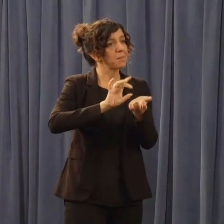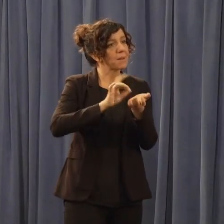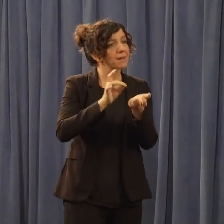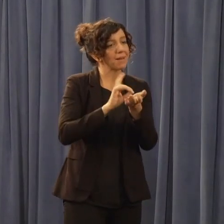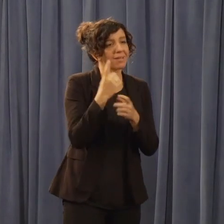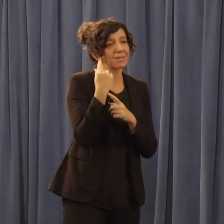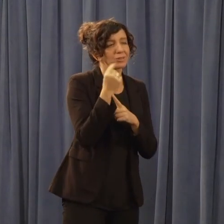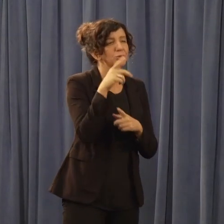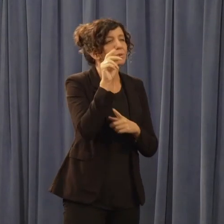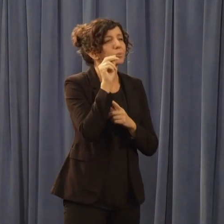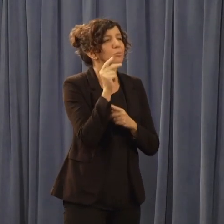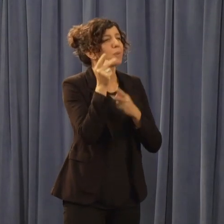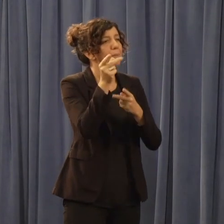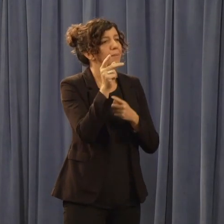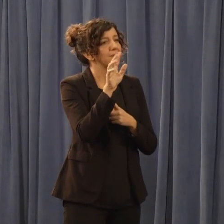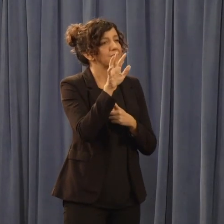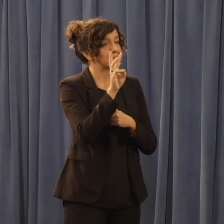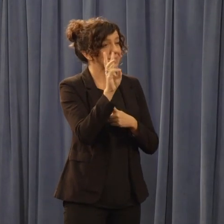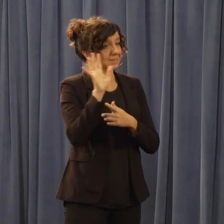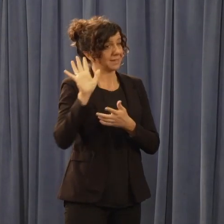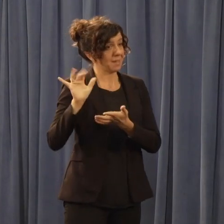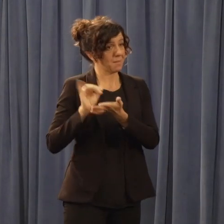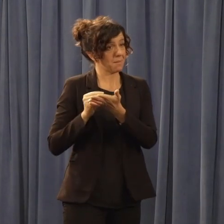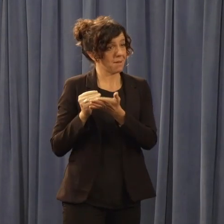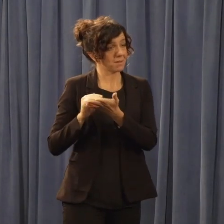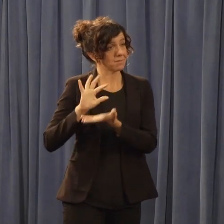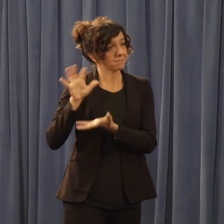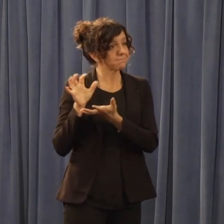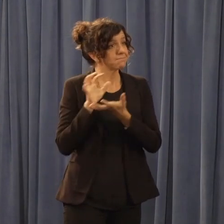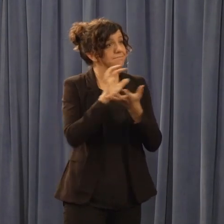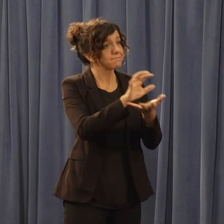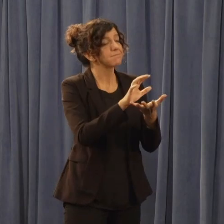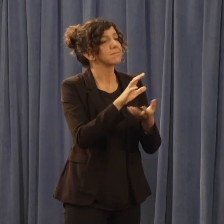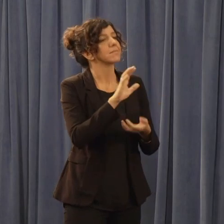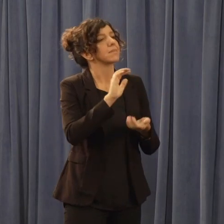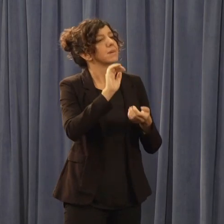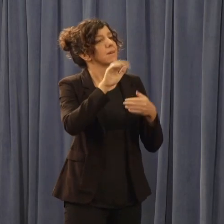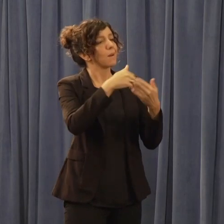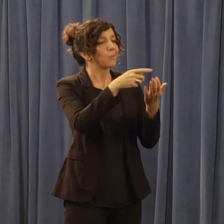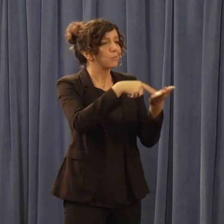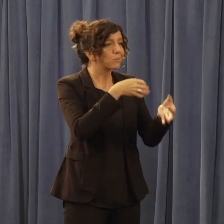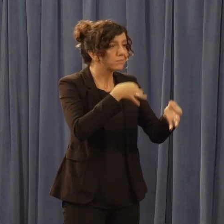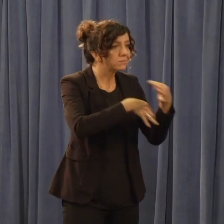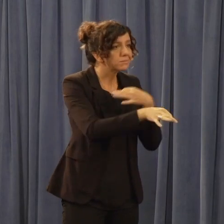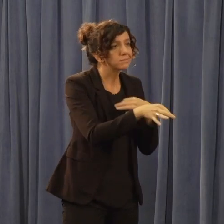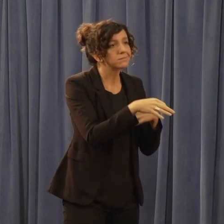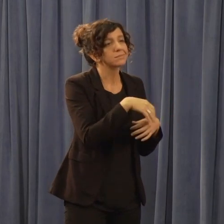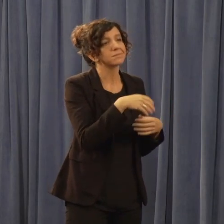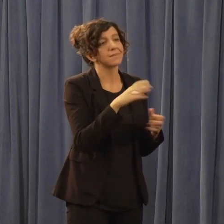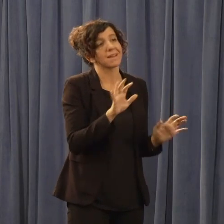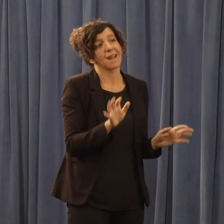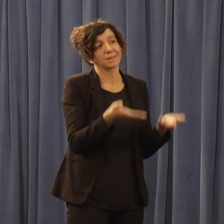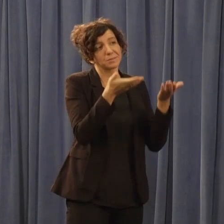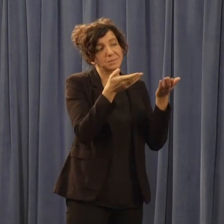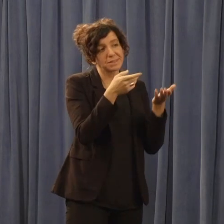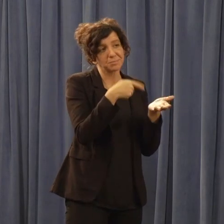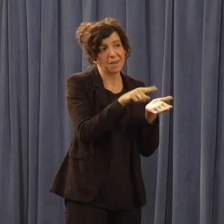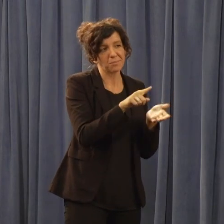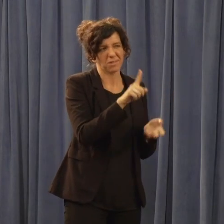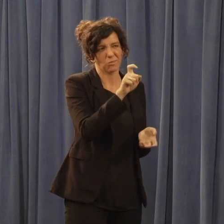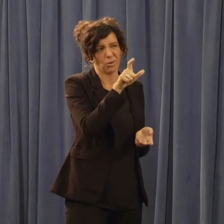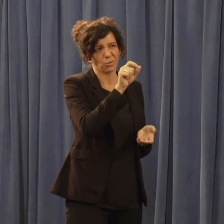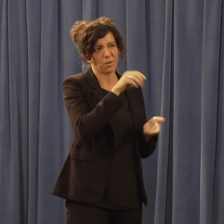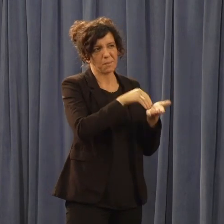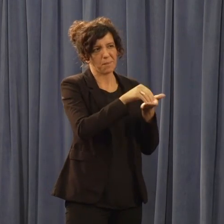56 monies and all the reimbursement enhancements, the loan repayments of $120 million. I just want to remind you